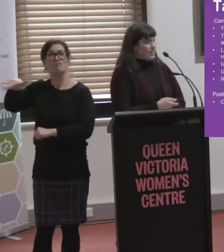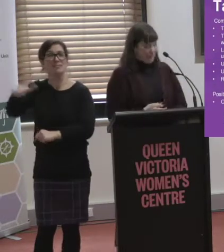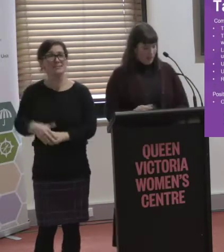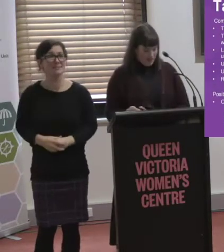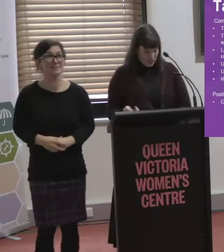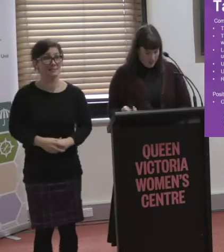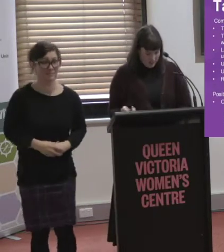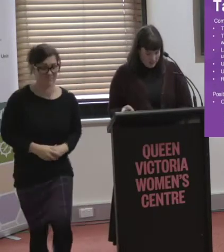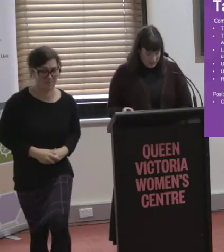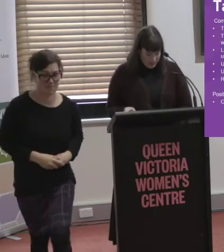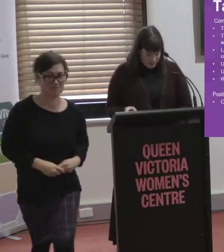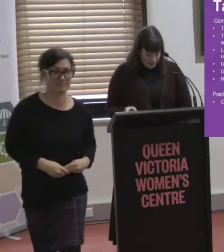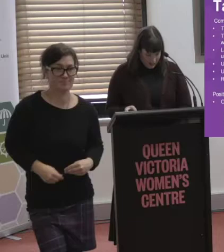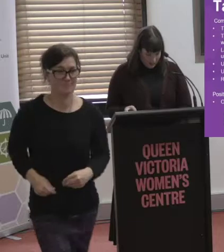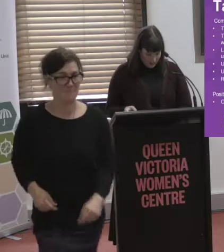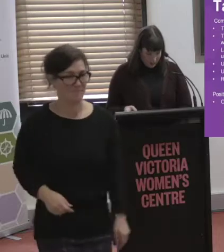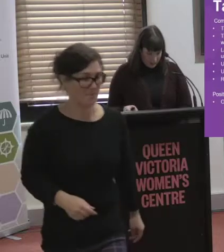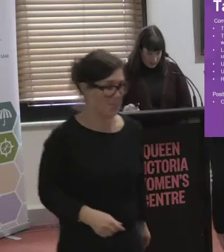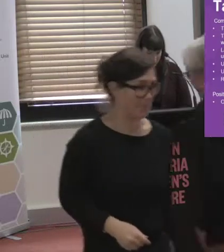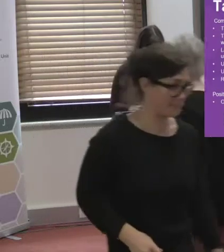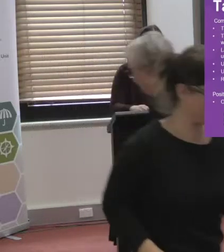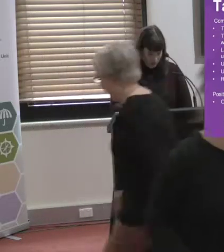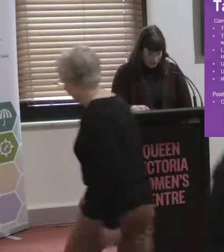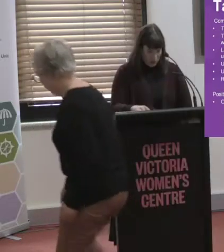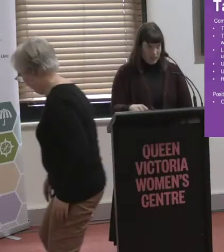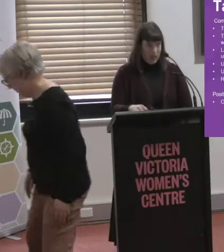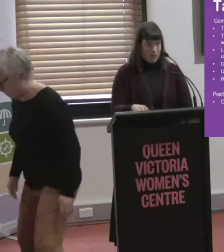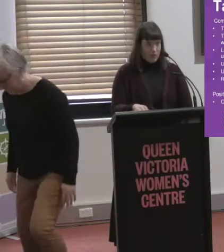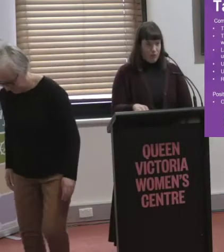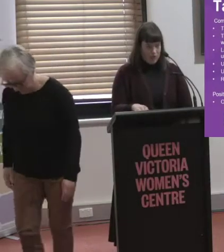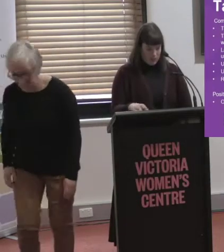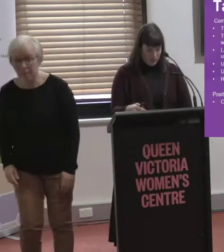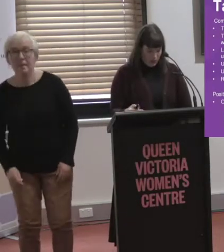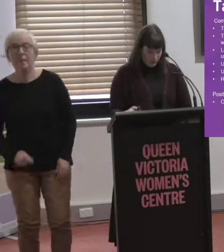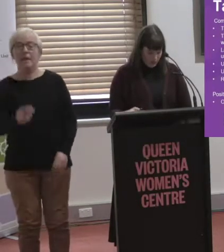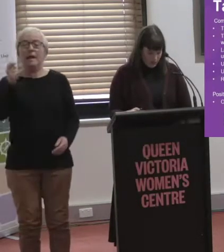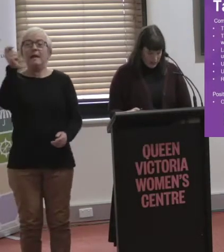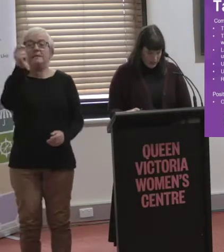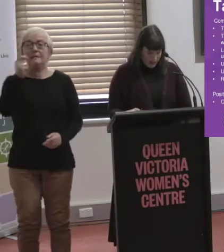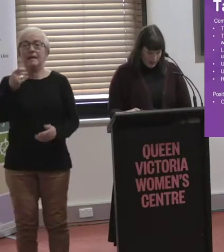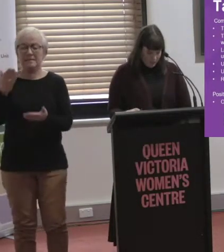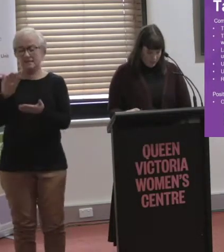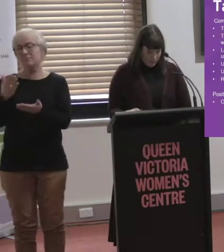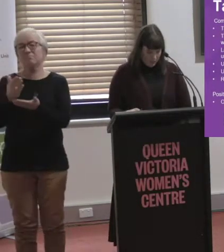So taxis and rideshare. There were quite a number of issues that came up for taxi and rideshare.